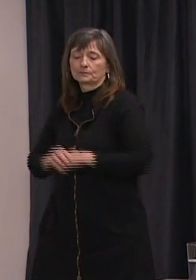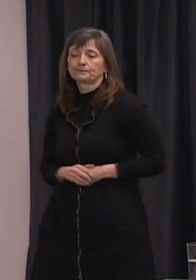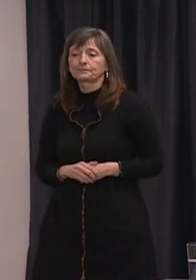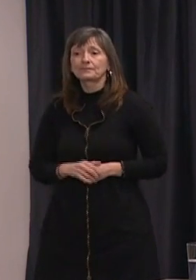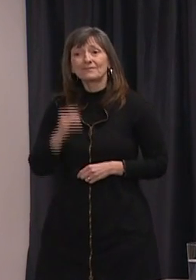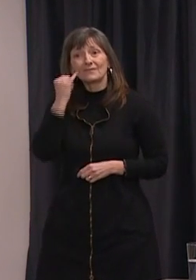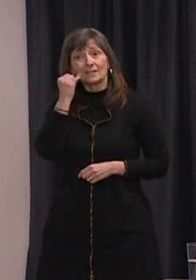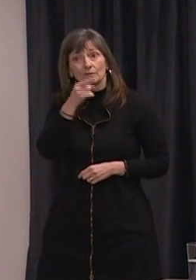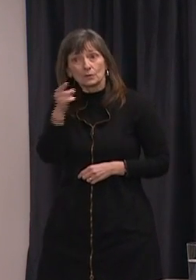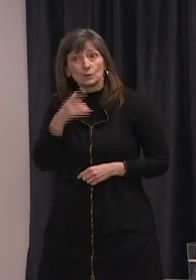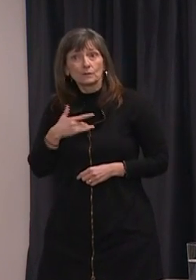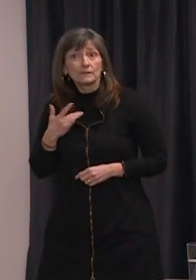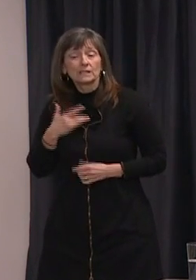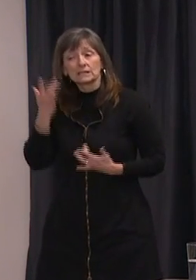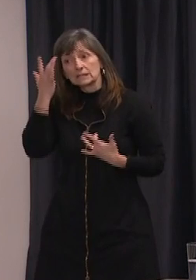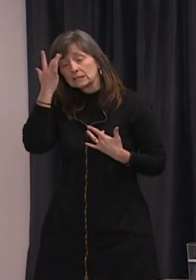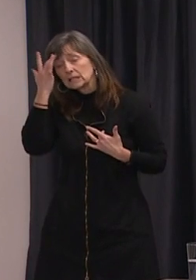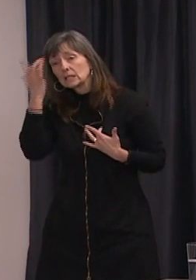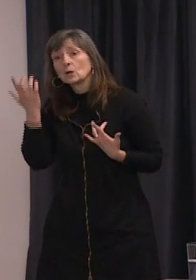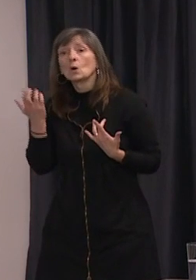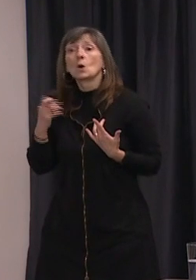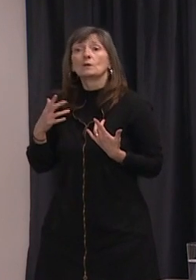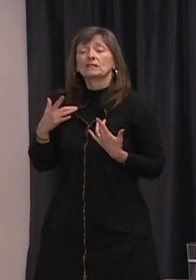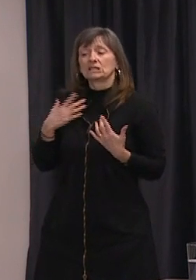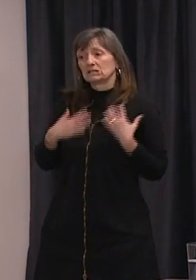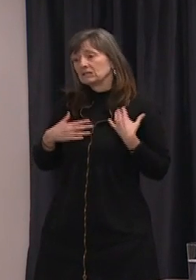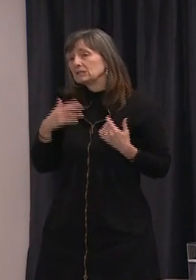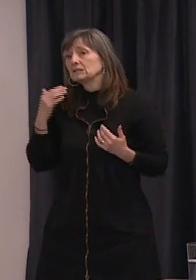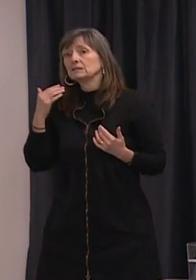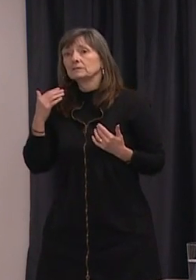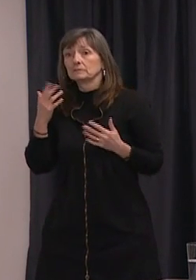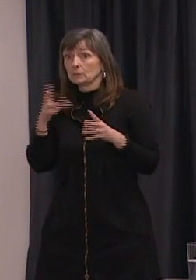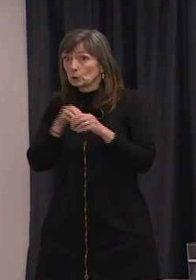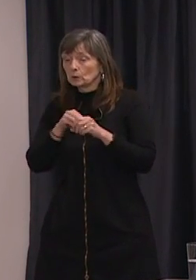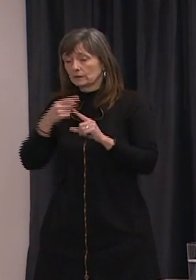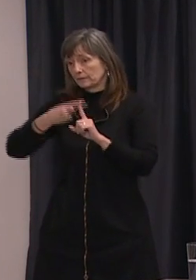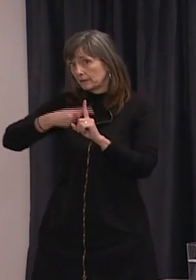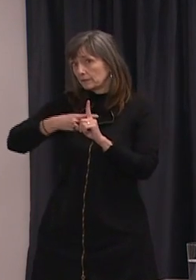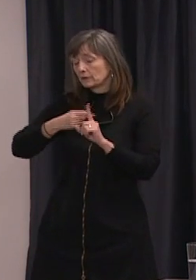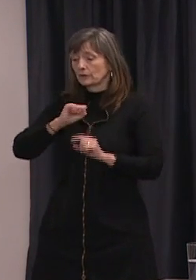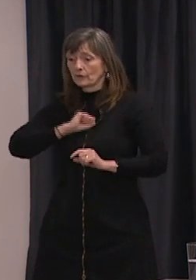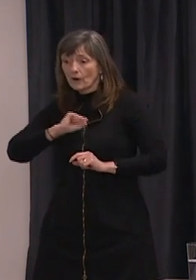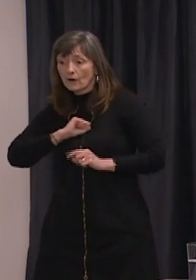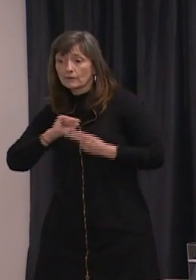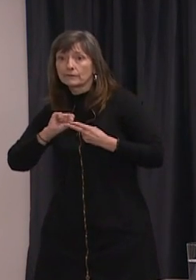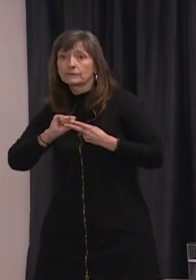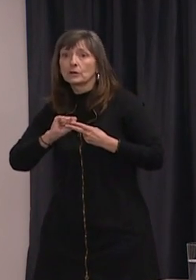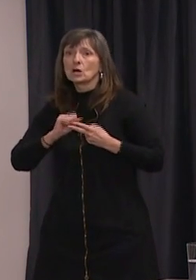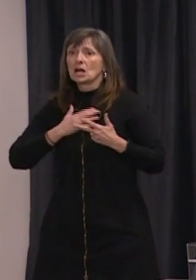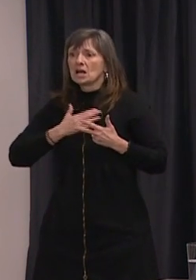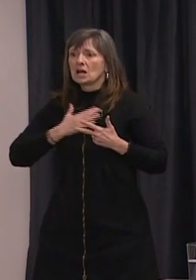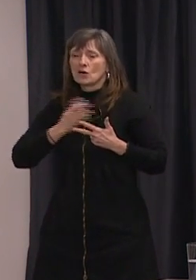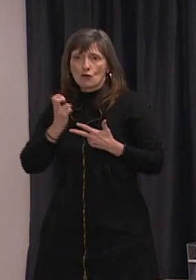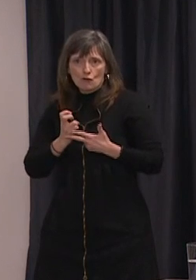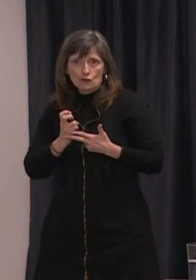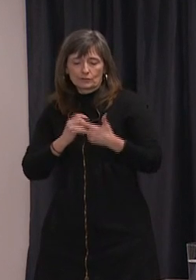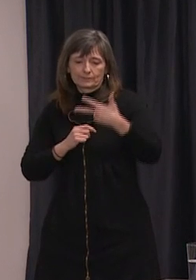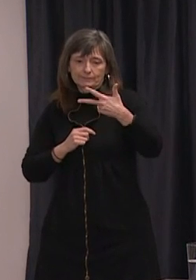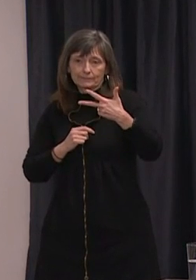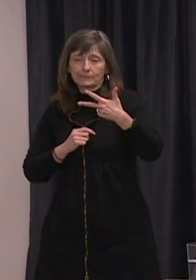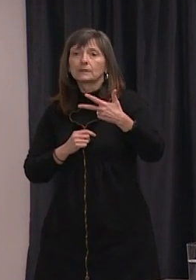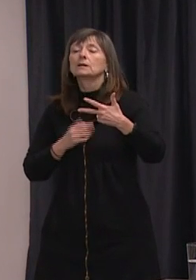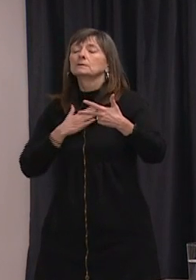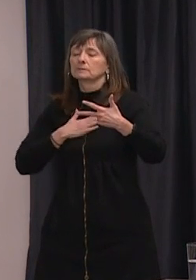unwell or experiencing symptoms of COVID-19, which includes fever or cough or difficulty breathing, please call